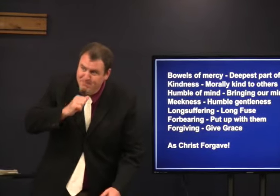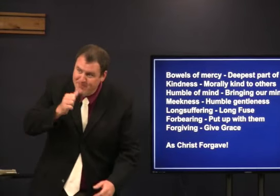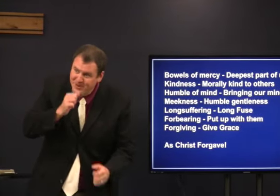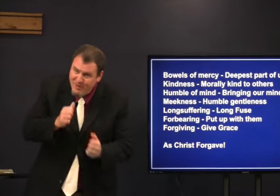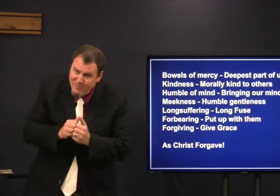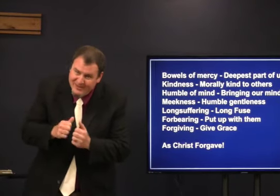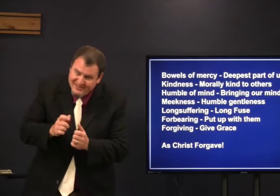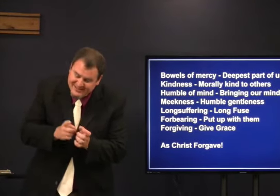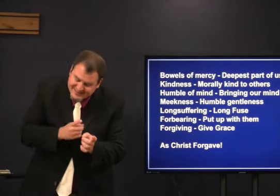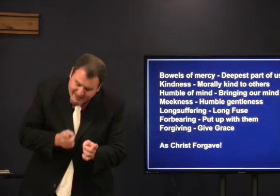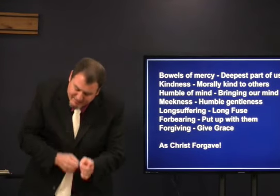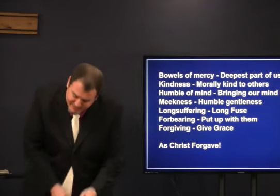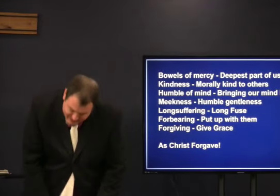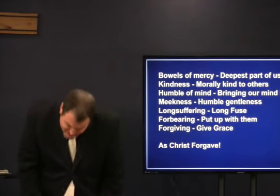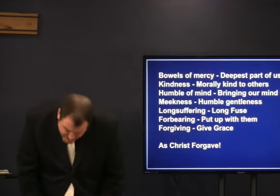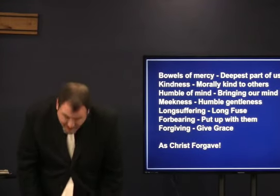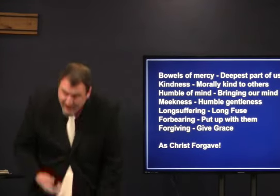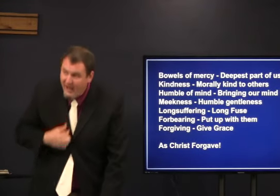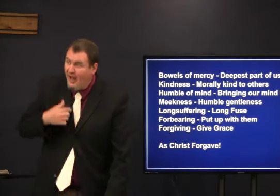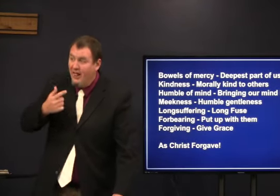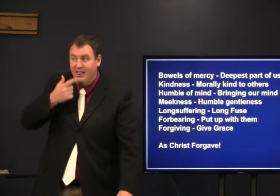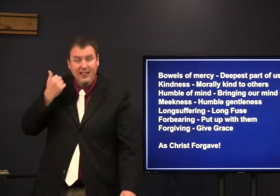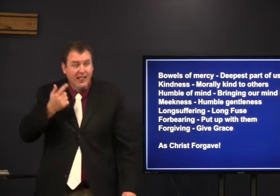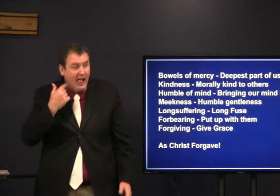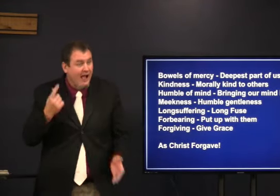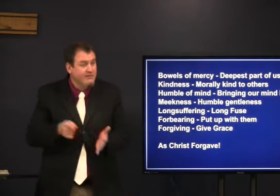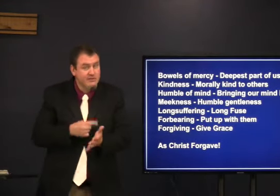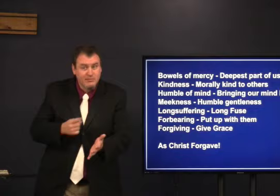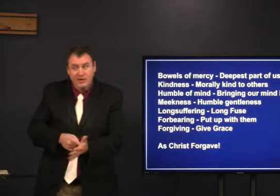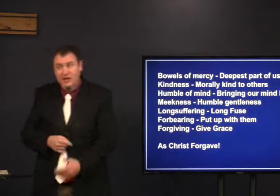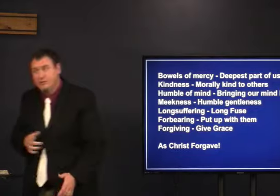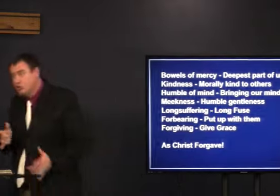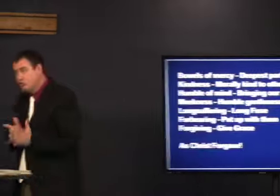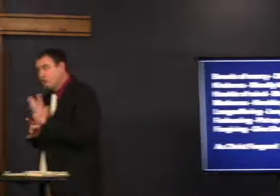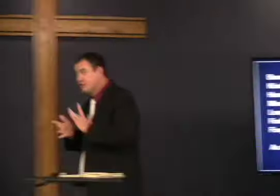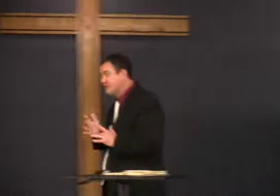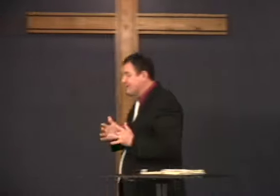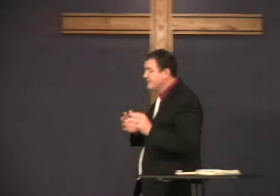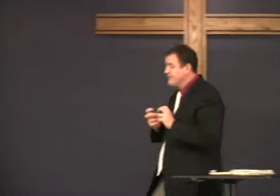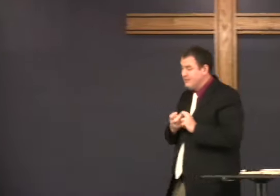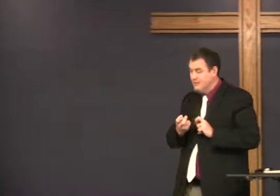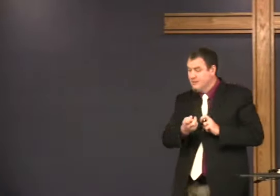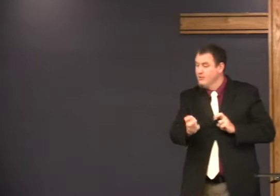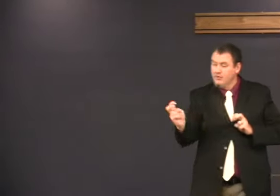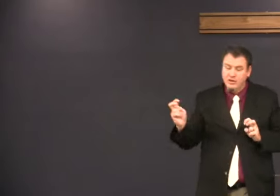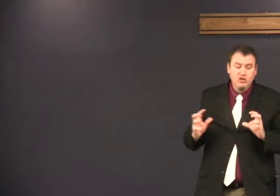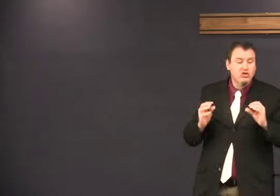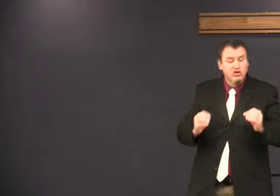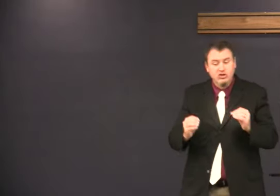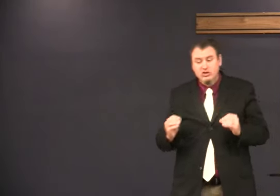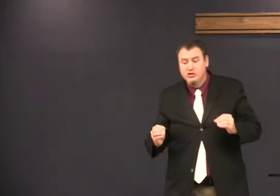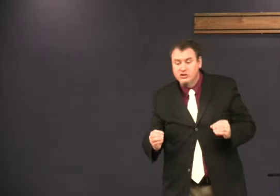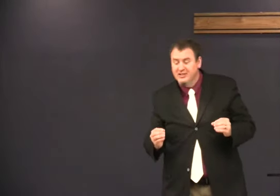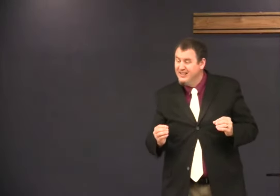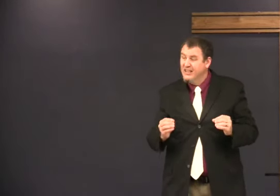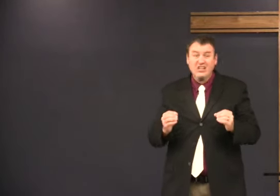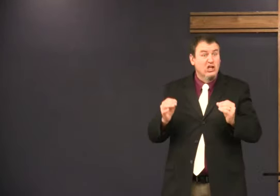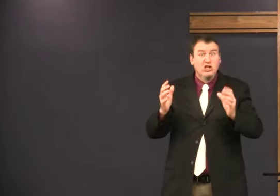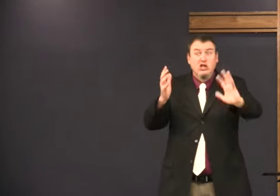right imagine how patient he was with his disciples I'll ask some time Jesus is sitting with the disciples he's